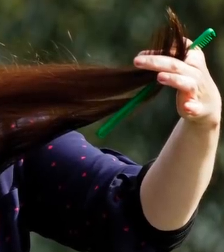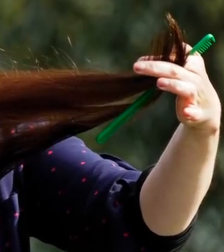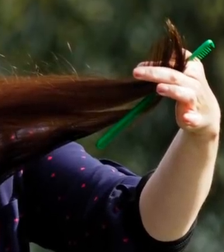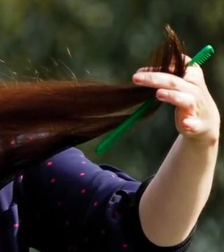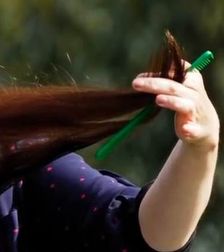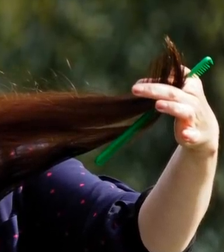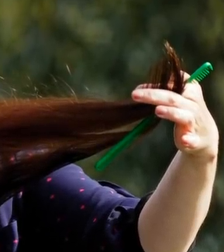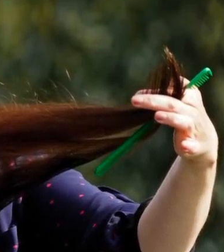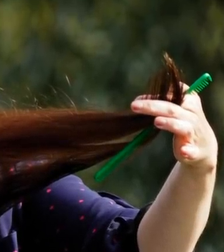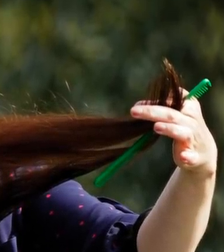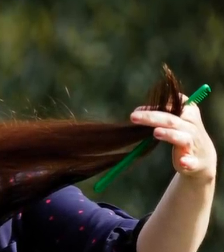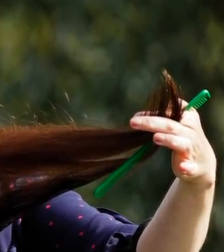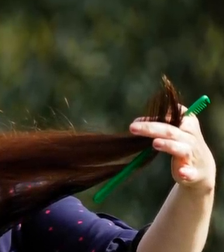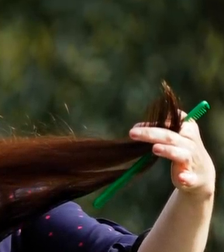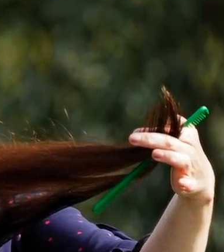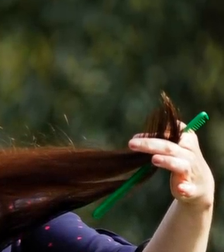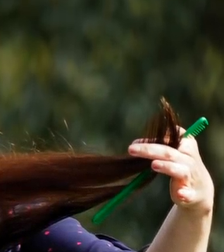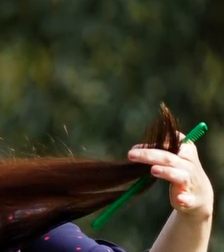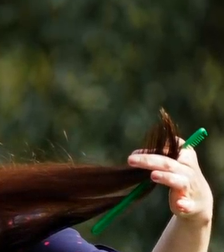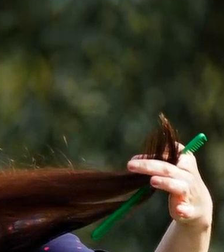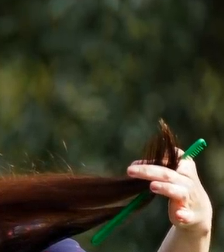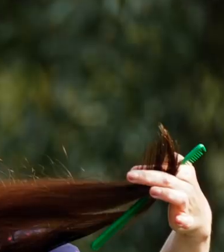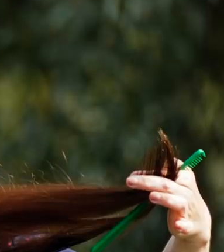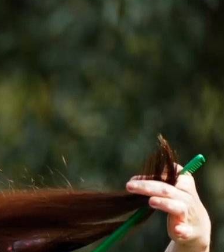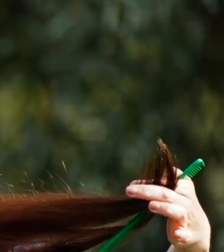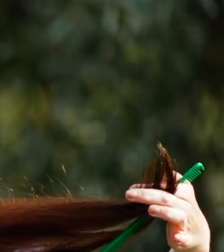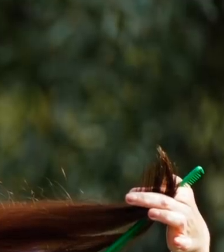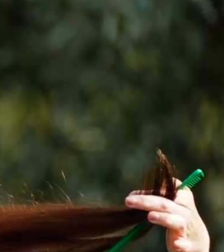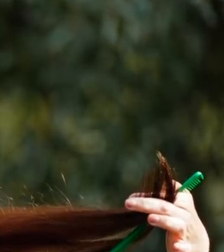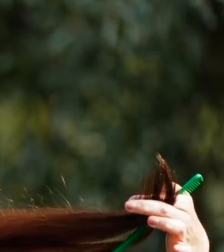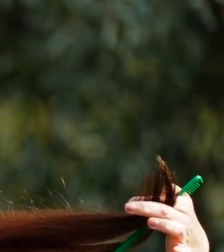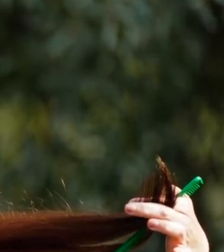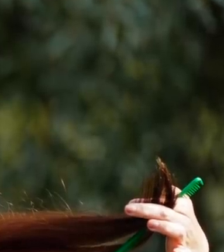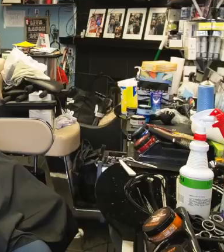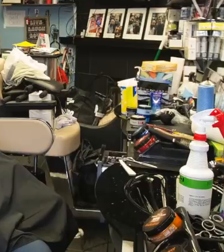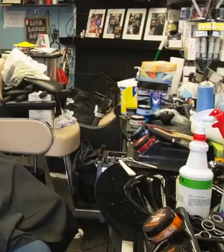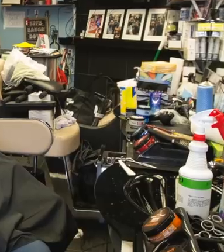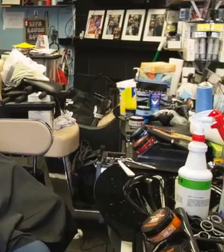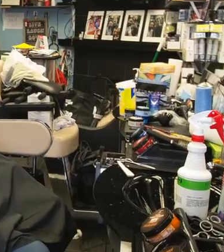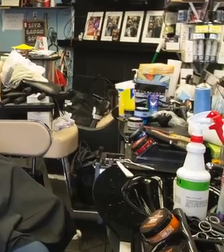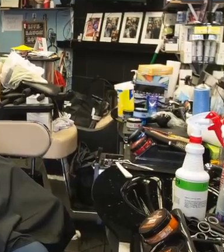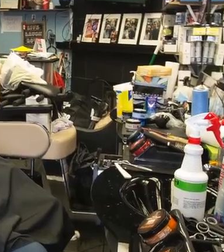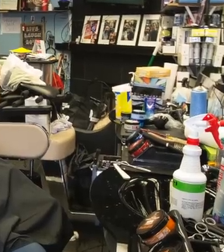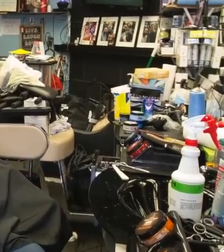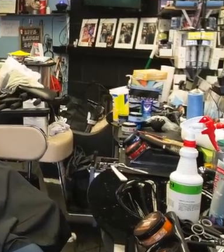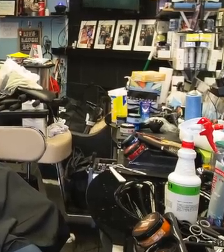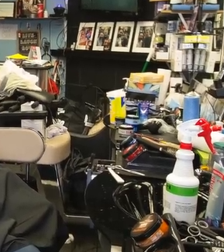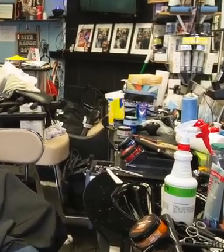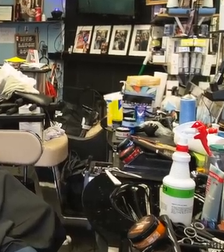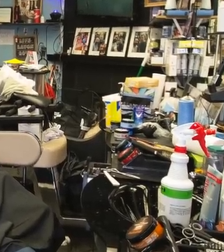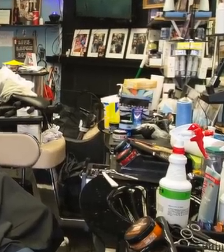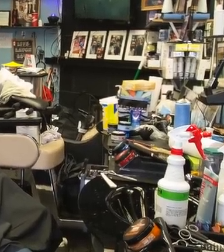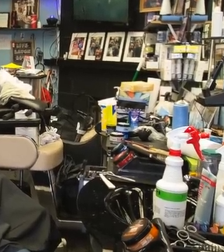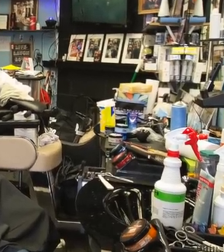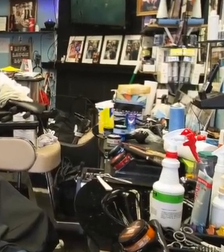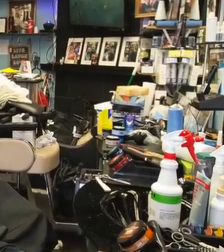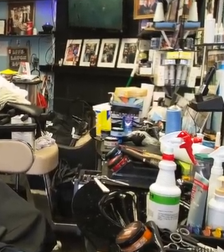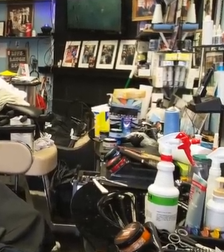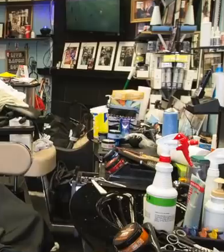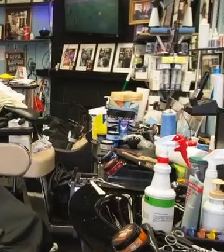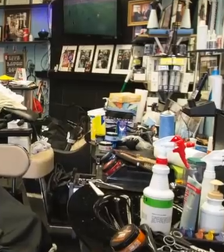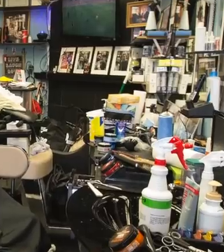Premier said, to in-person services by appointment only. This means no walk-in services for hair salons,